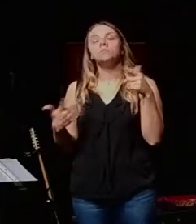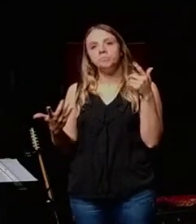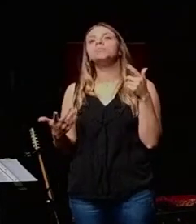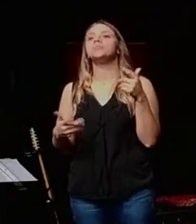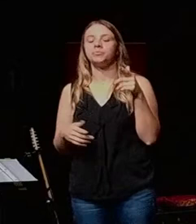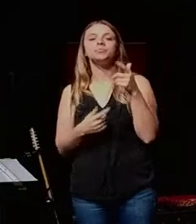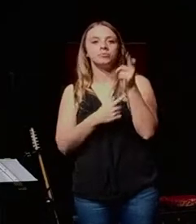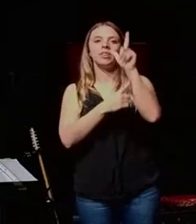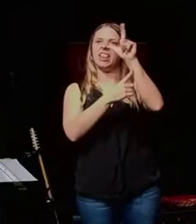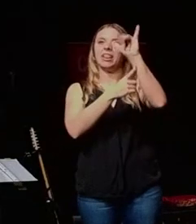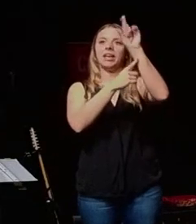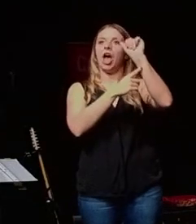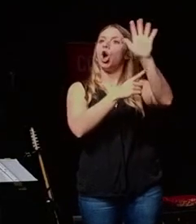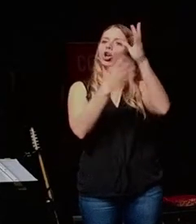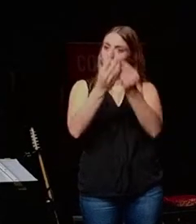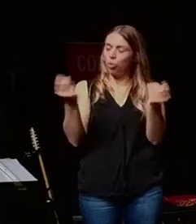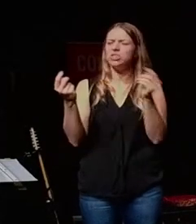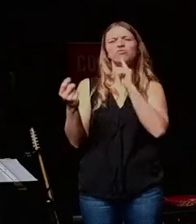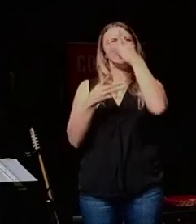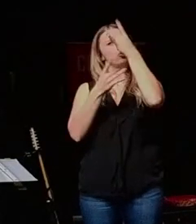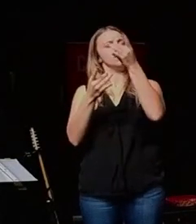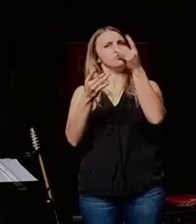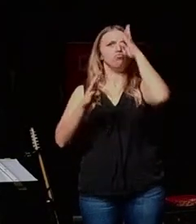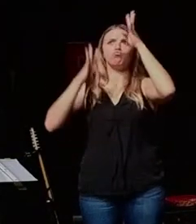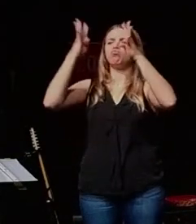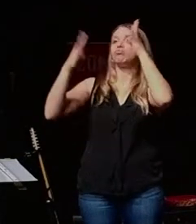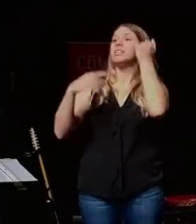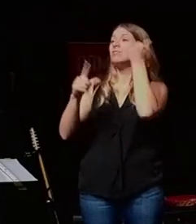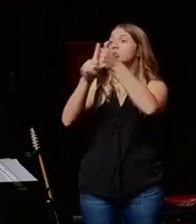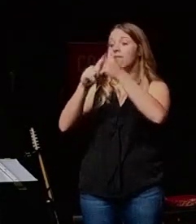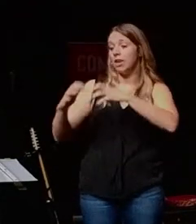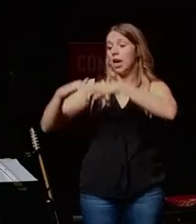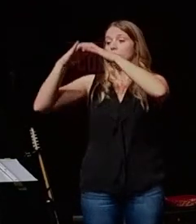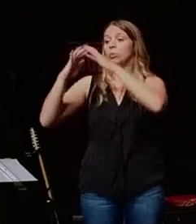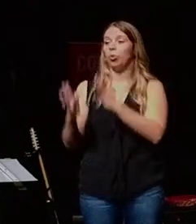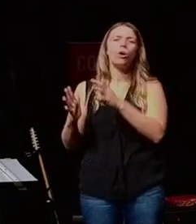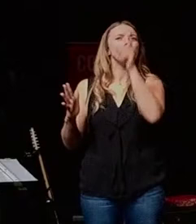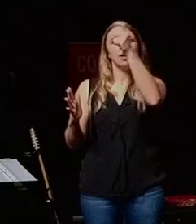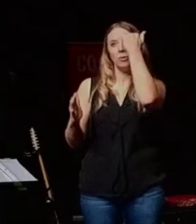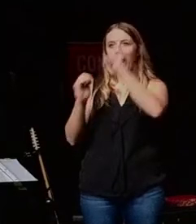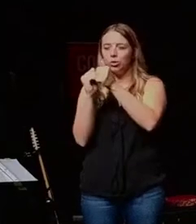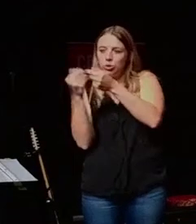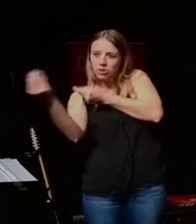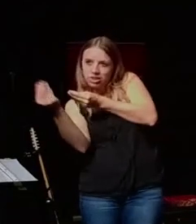She has interesting solutions to things. If you're an entrepreneur, you need to be able to know how to hustle.